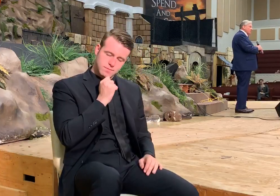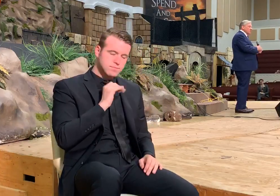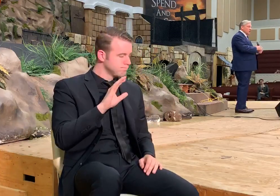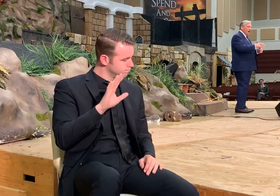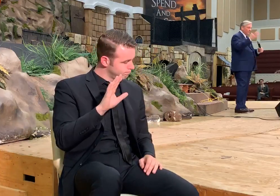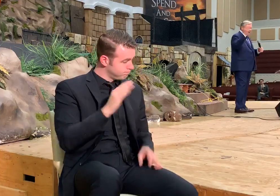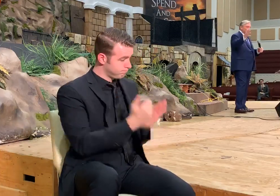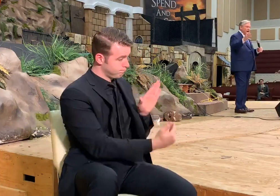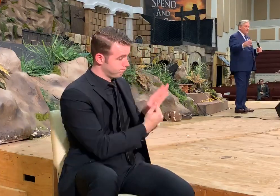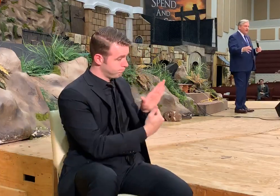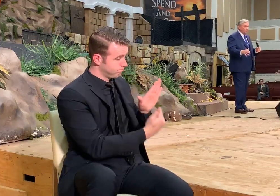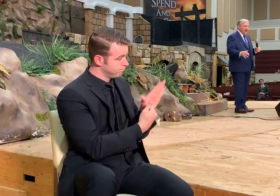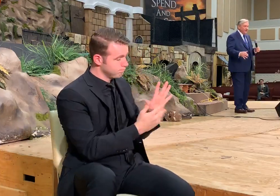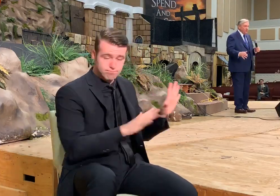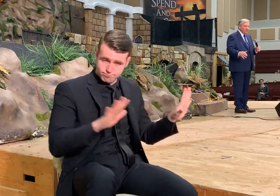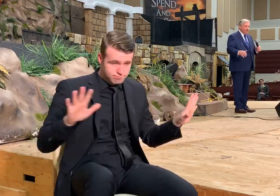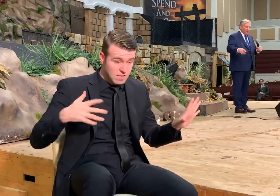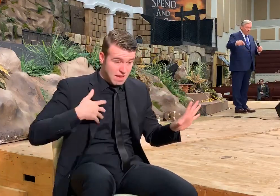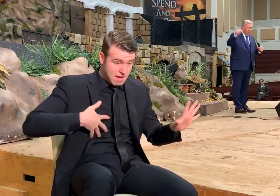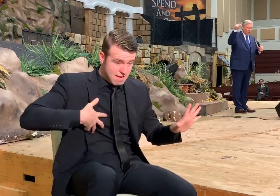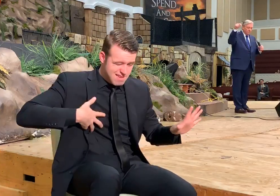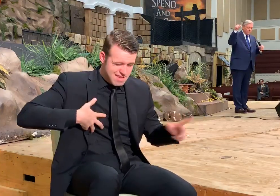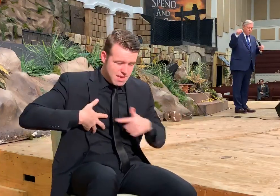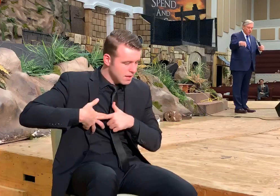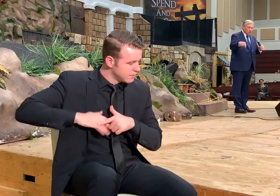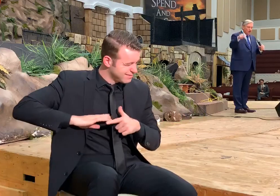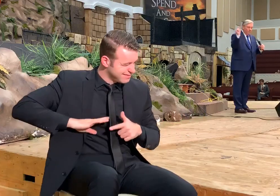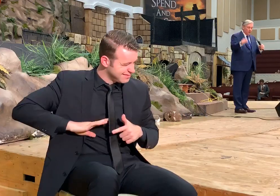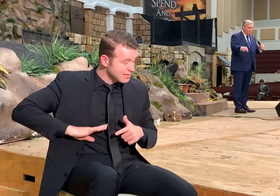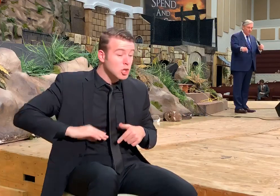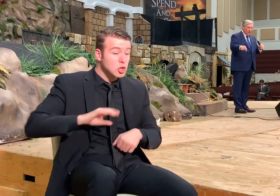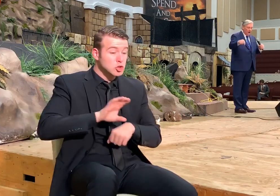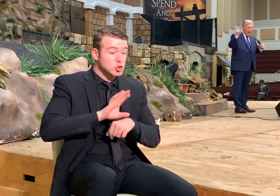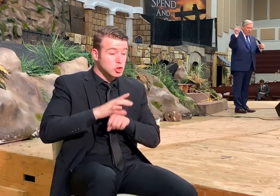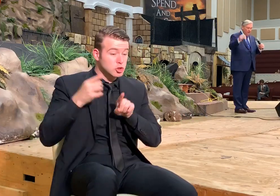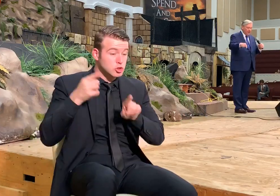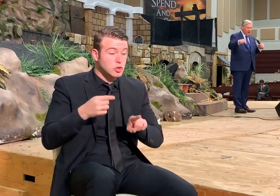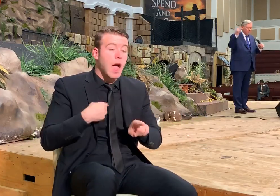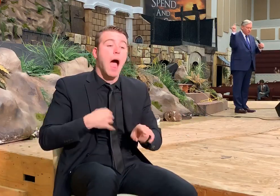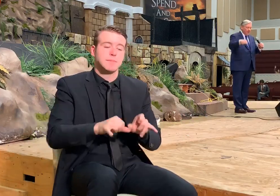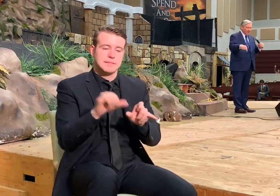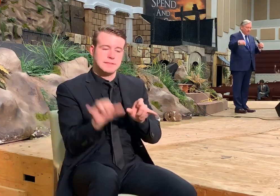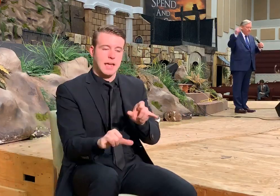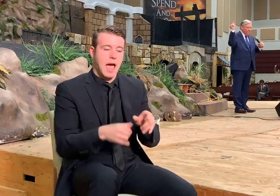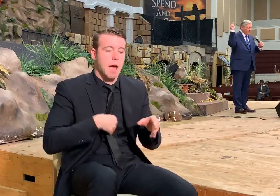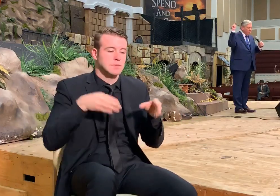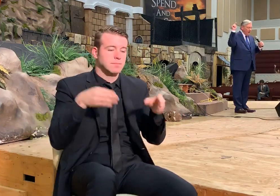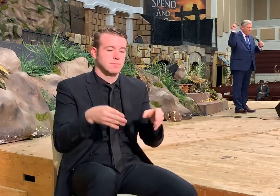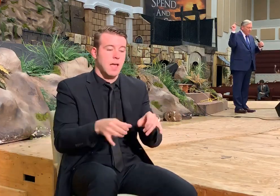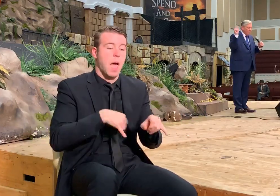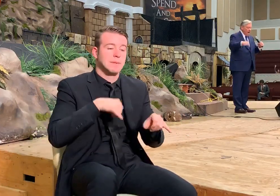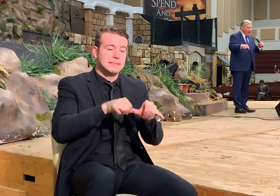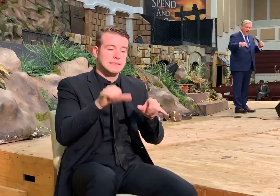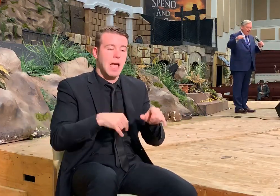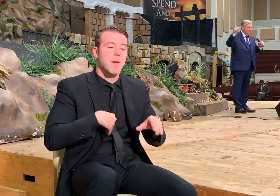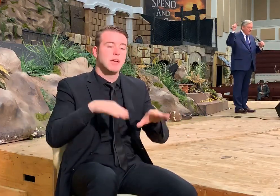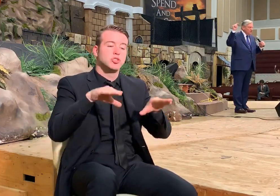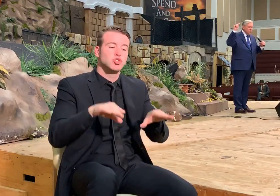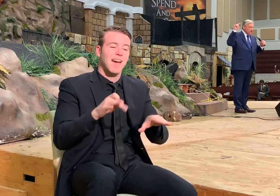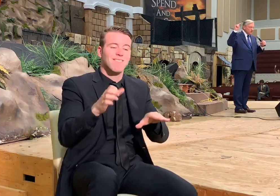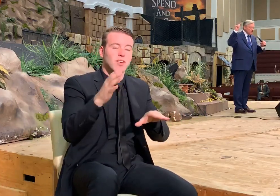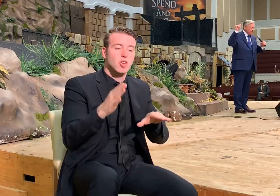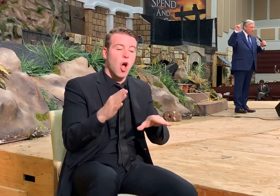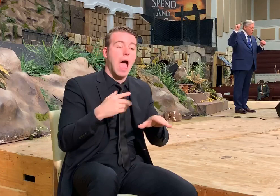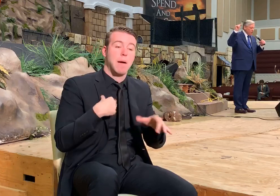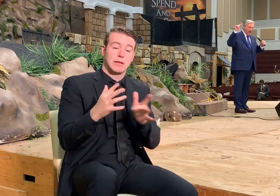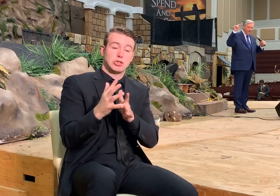oh, no, there's a lot of things I may get mad and run from. But when it comes to the church, I'm going to be there. I'm in it. I'm saved. I'm a child of God. I'm a